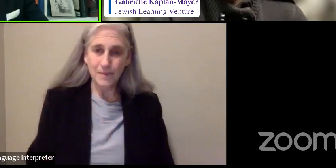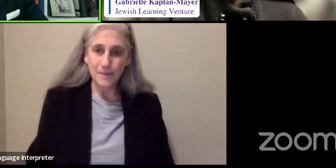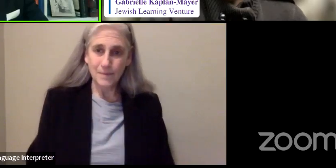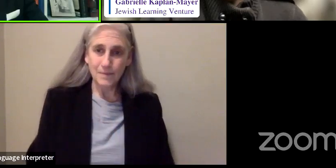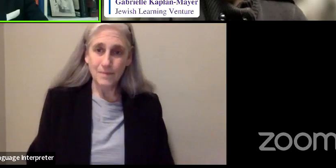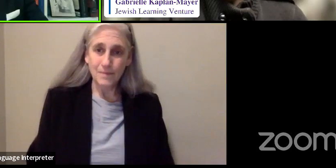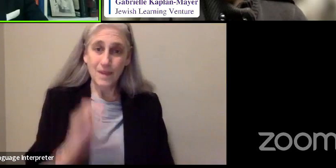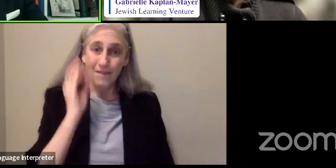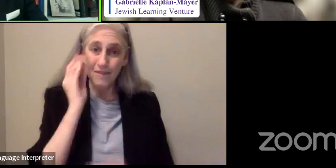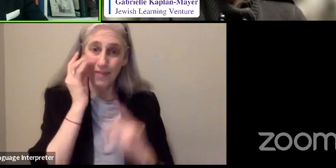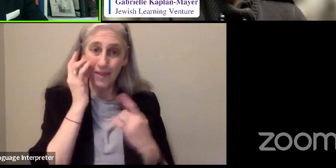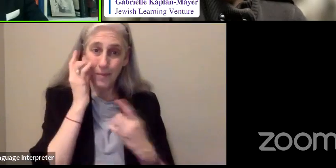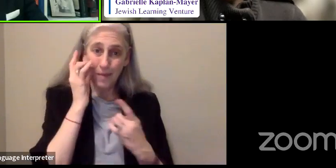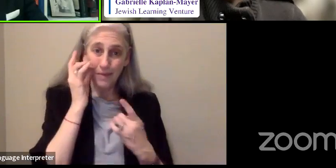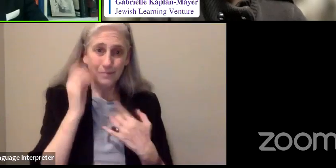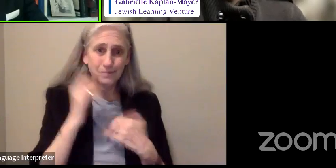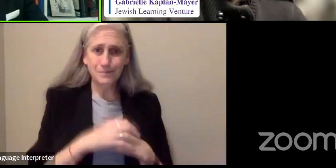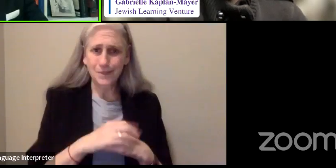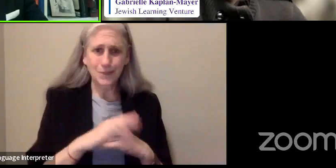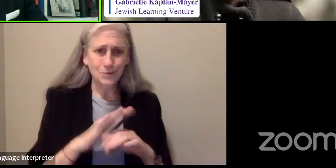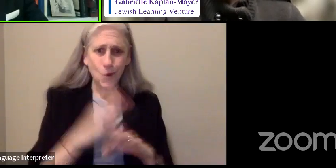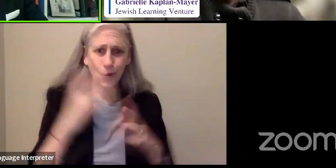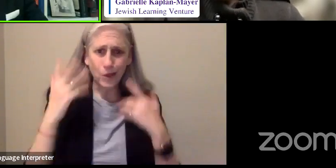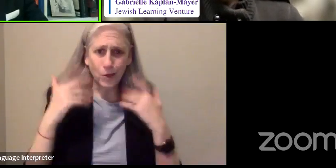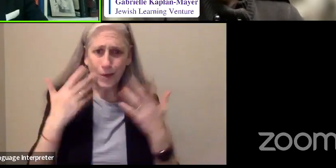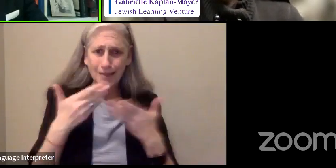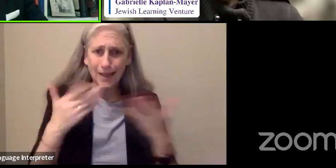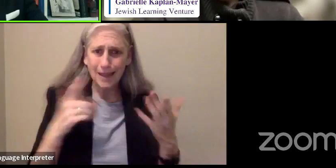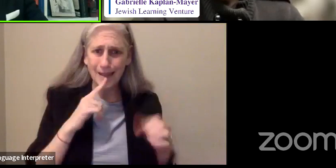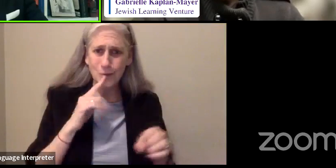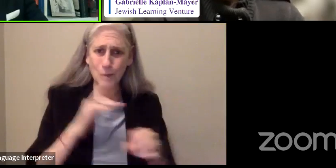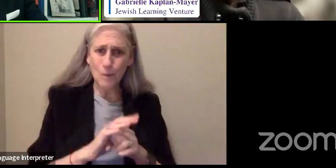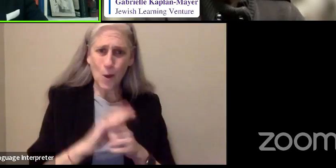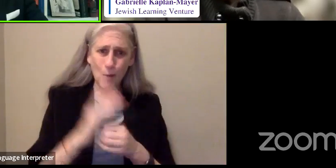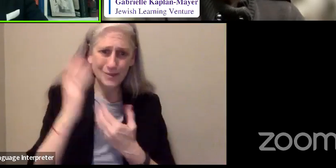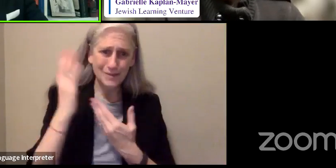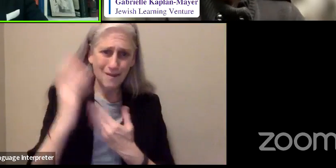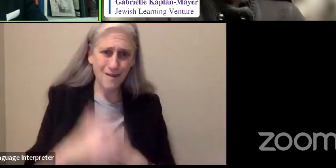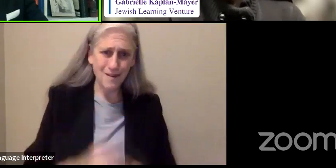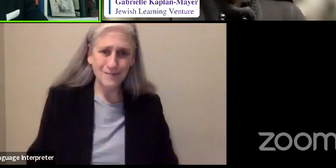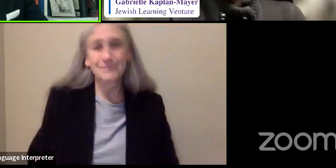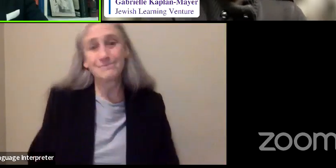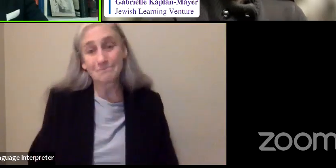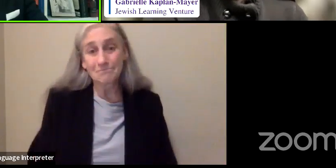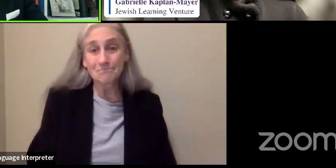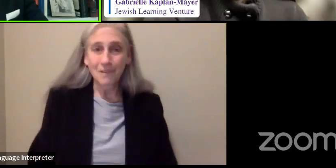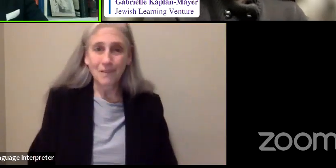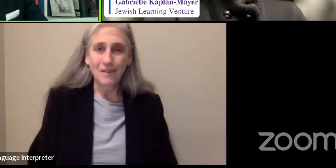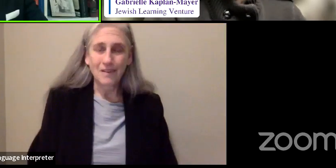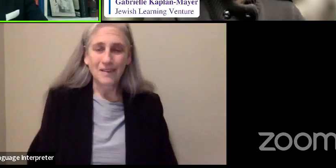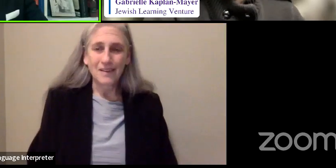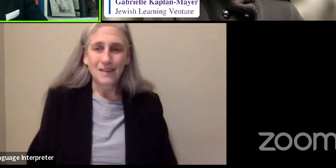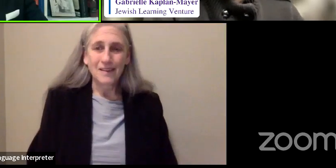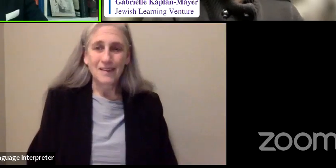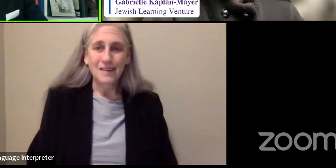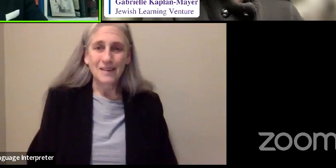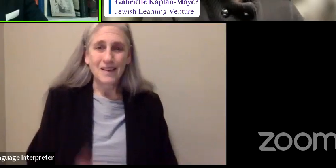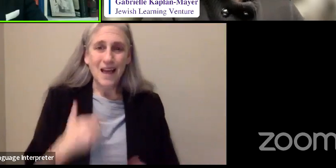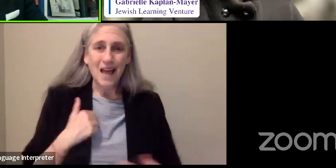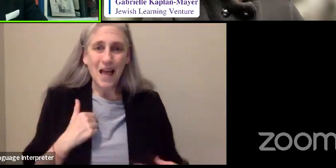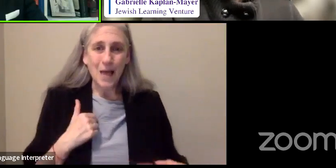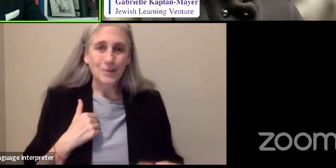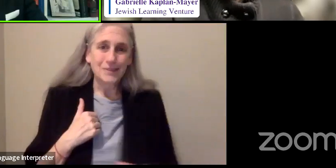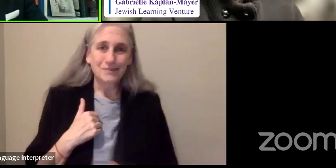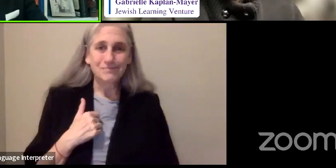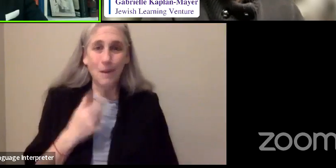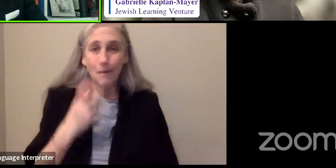I was a blind 19